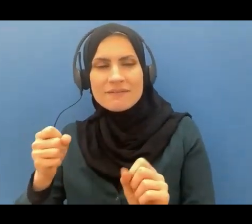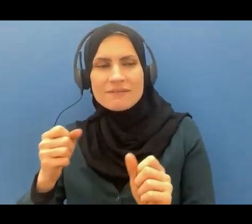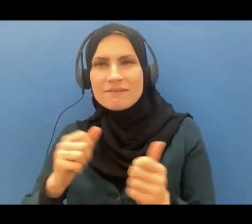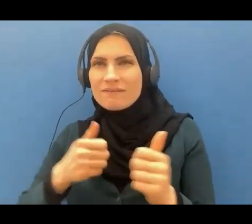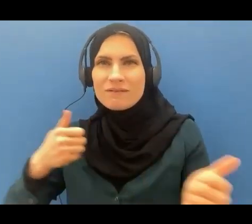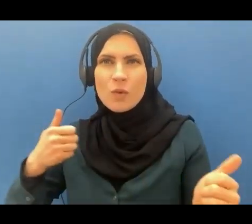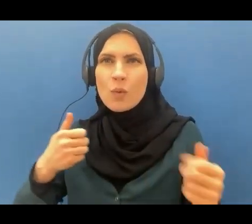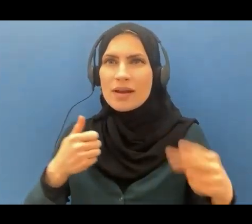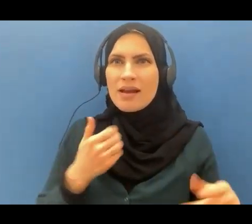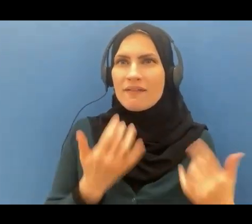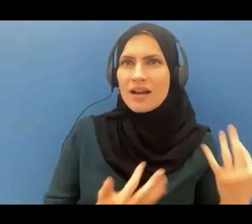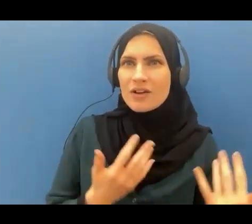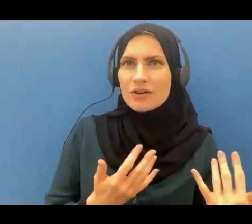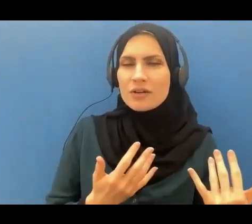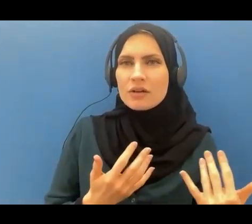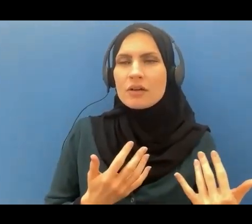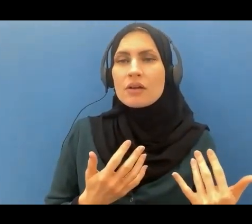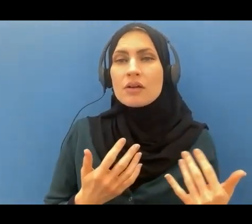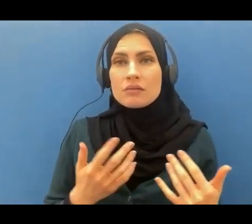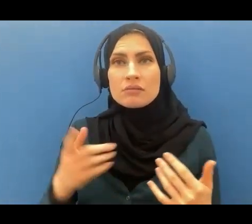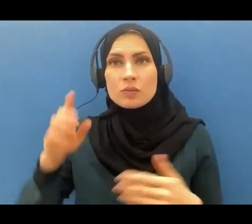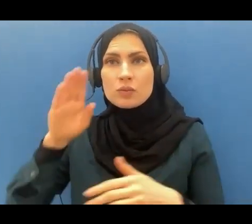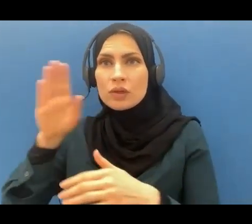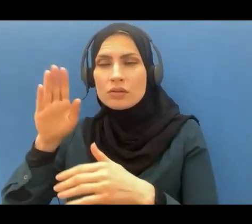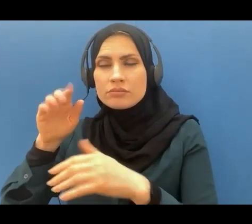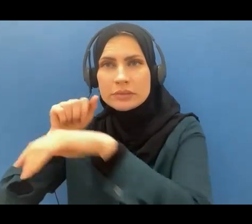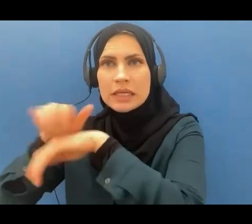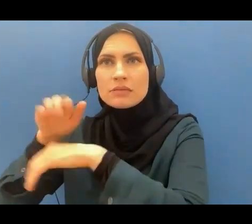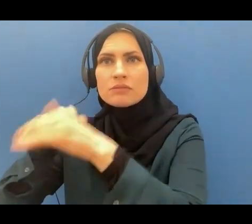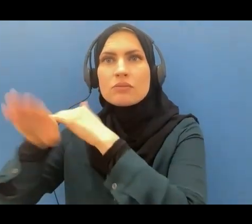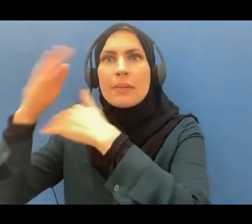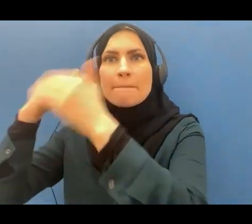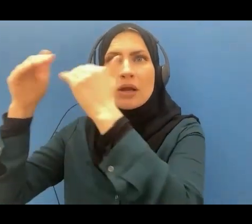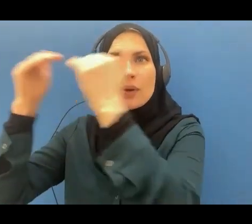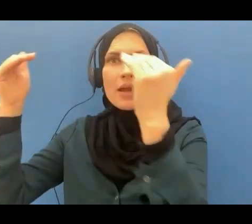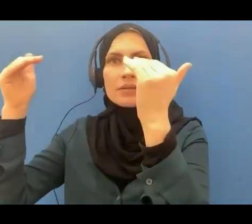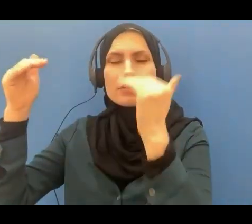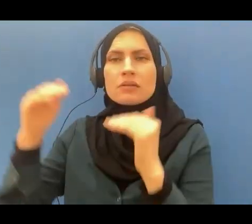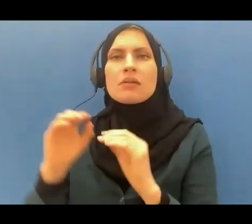that you will be sent to paradise untouched with anything harmful